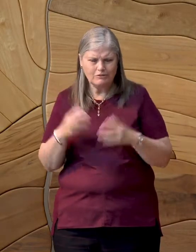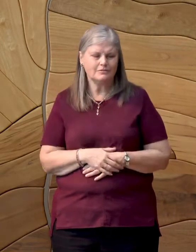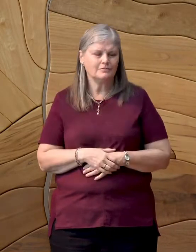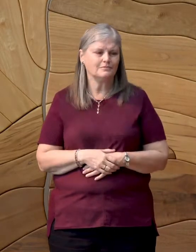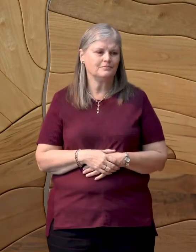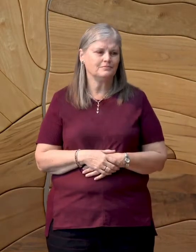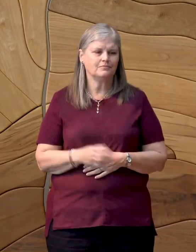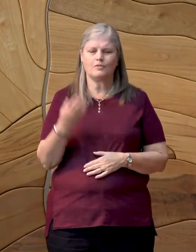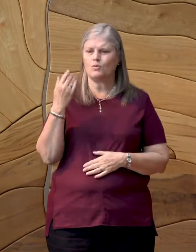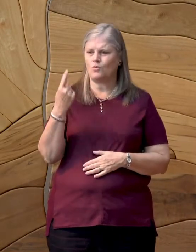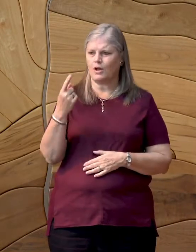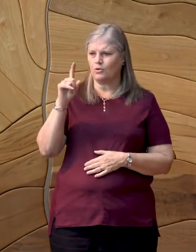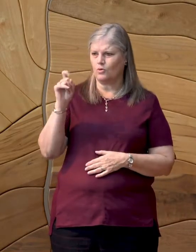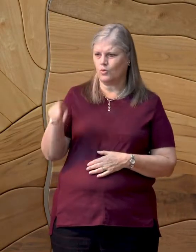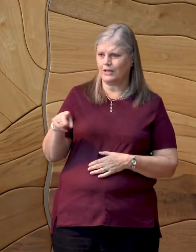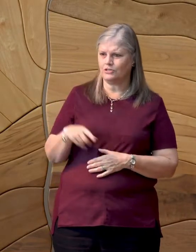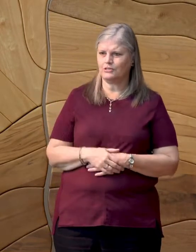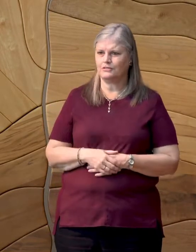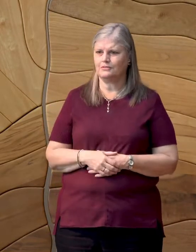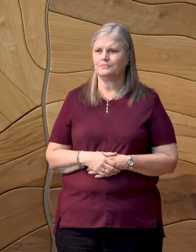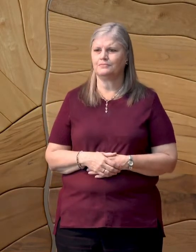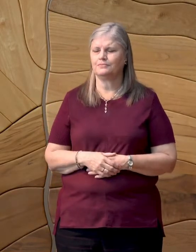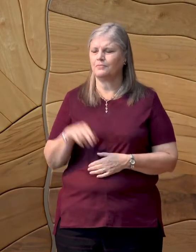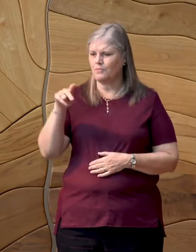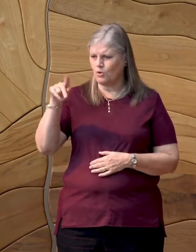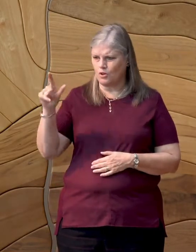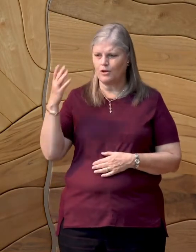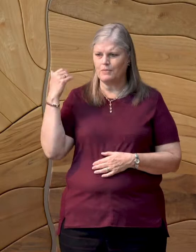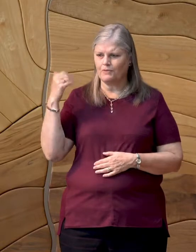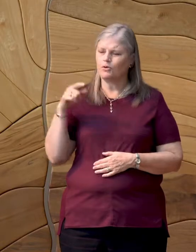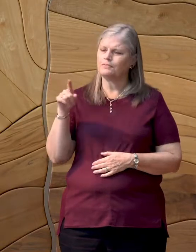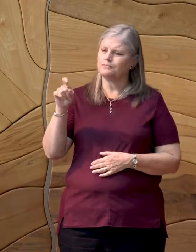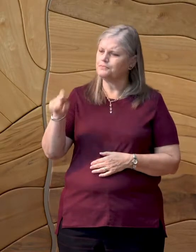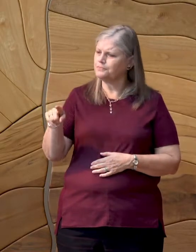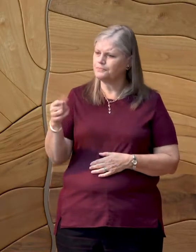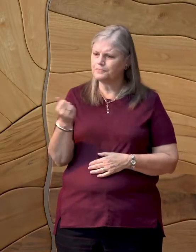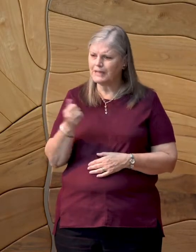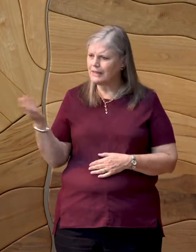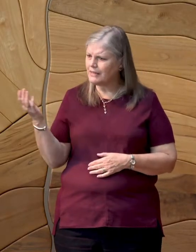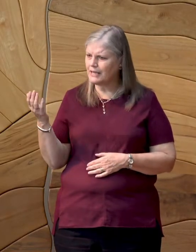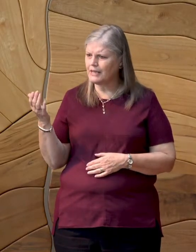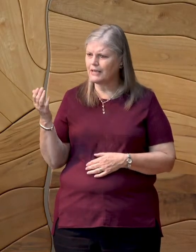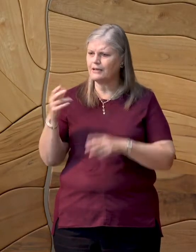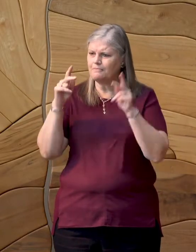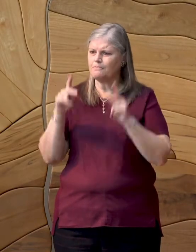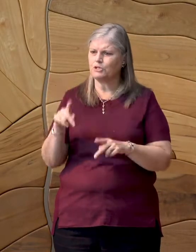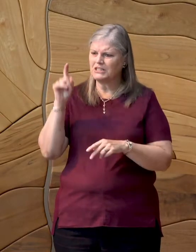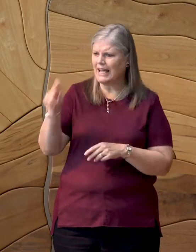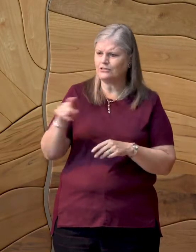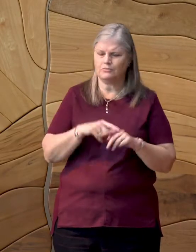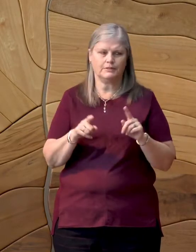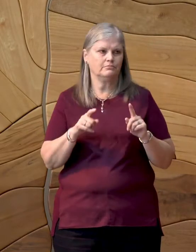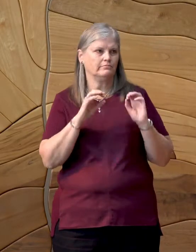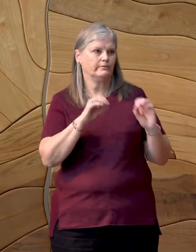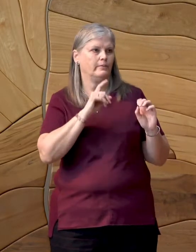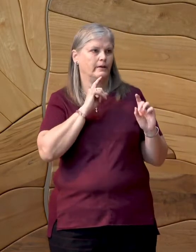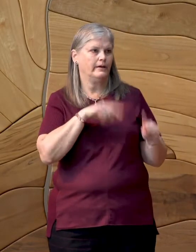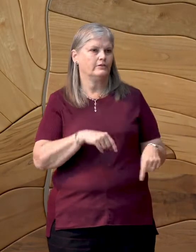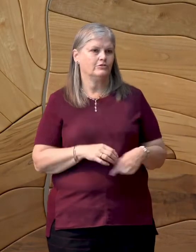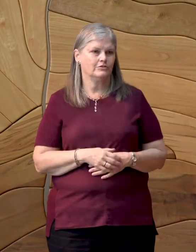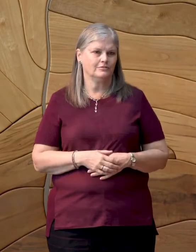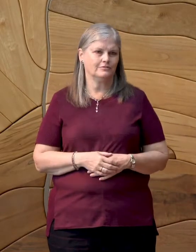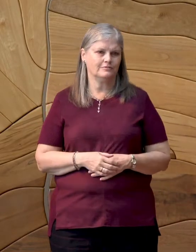One of my questions I ask of our former laureates has been, is there anything anybody asks you that you just didn't have an answer for?